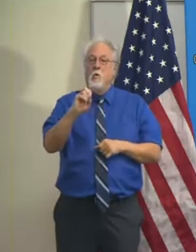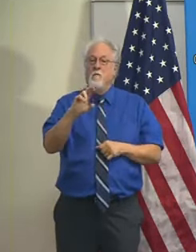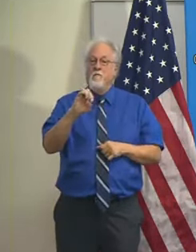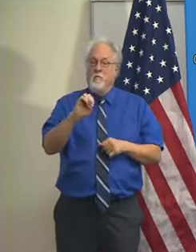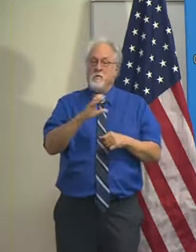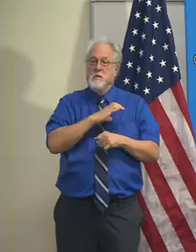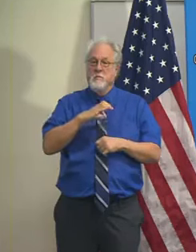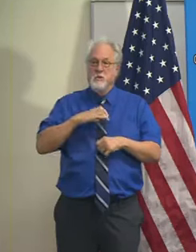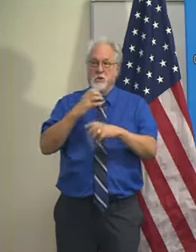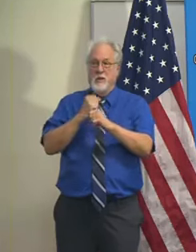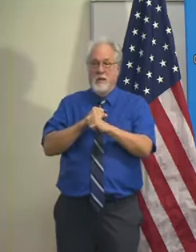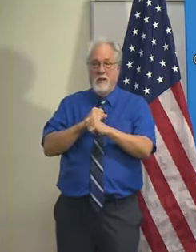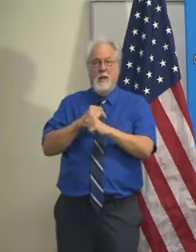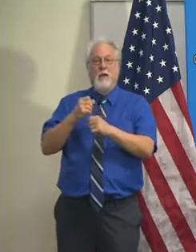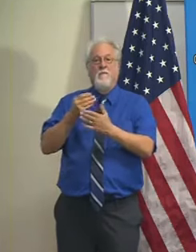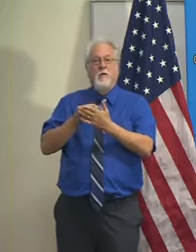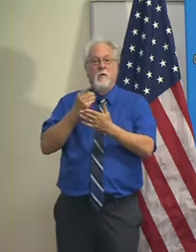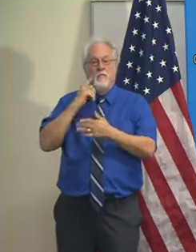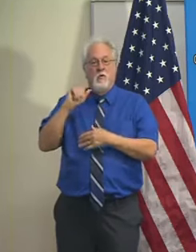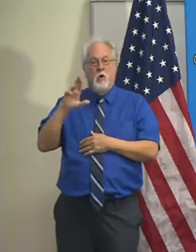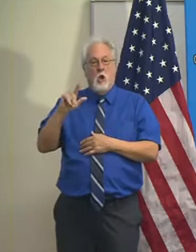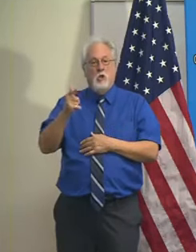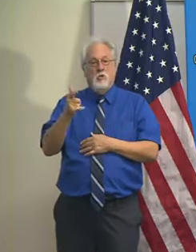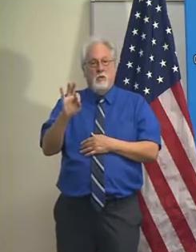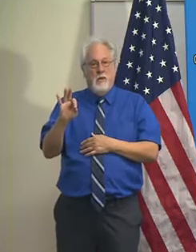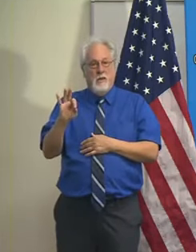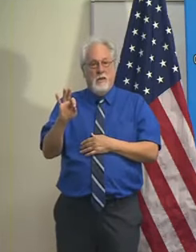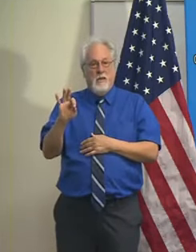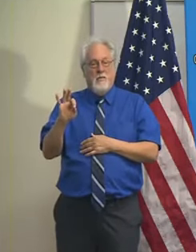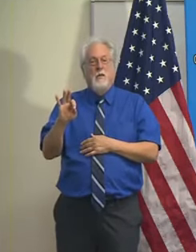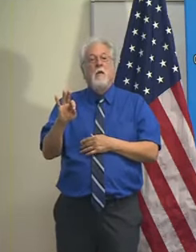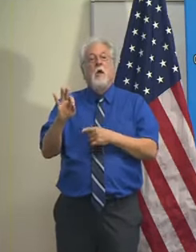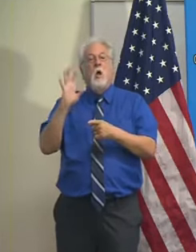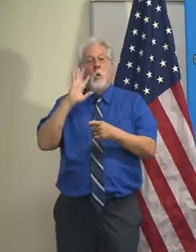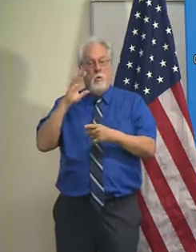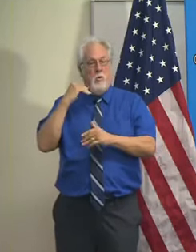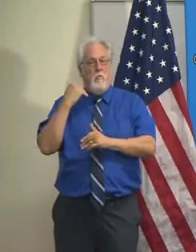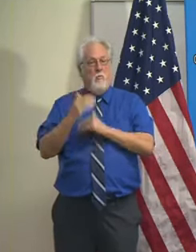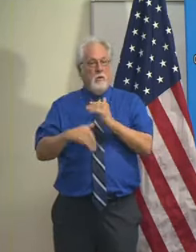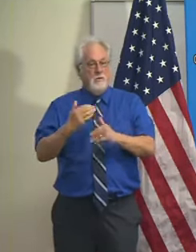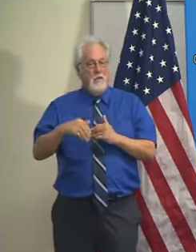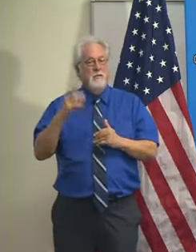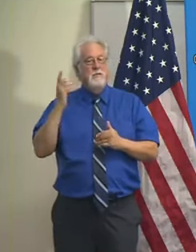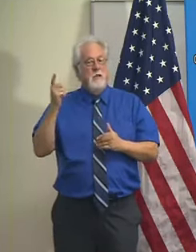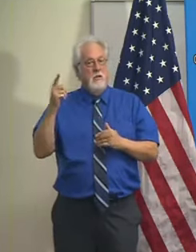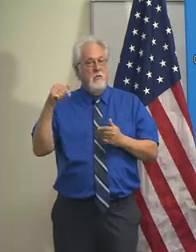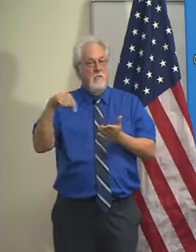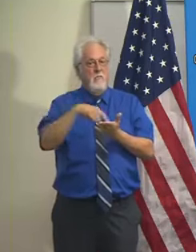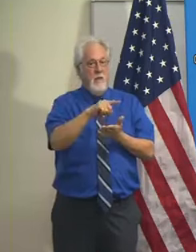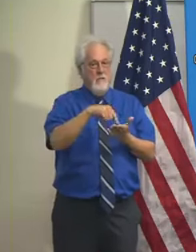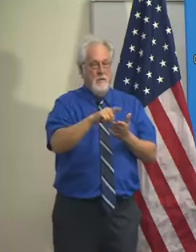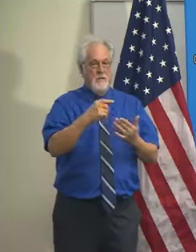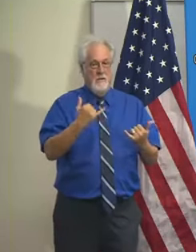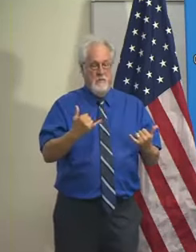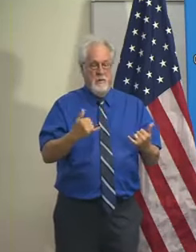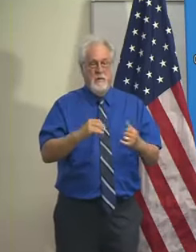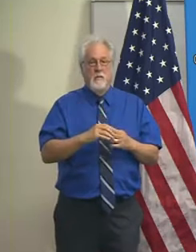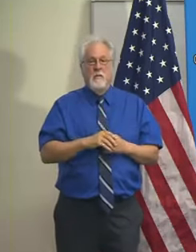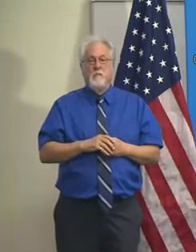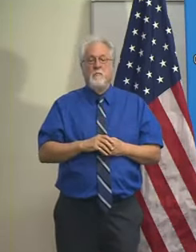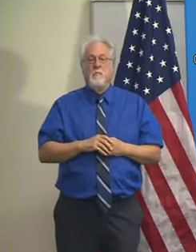funding for the week ending August the 29th today, and they'll be processing those payments immediately.